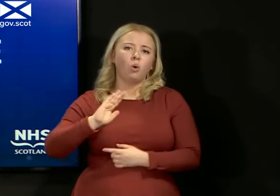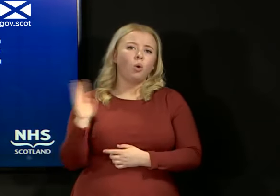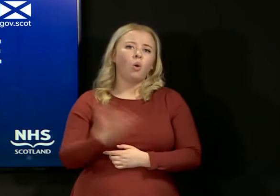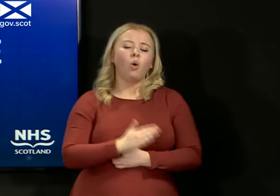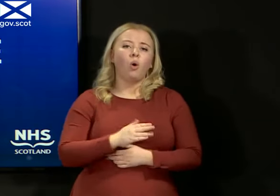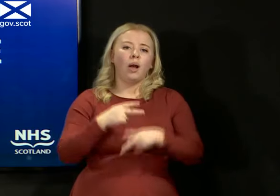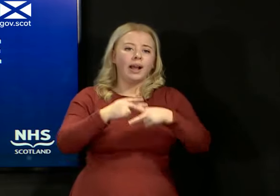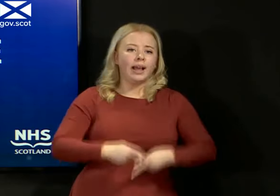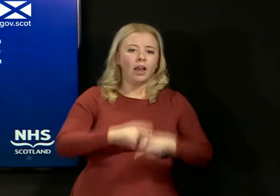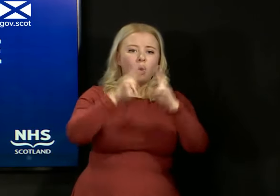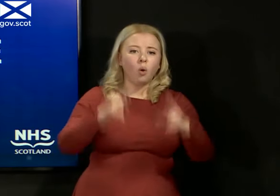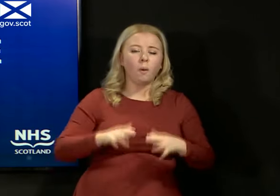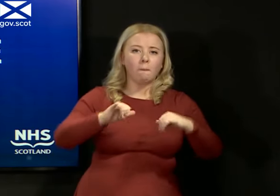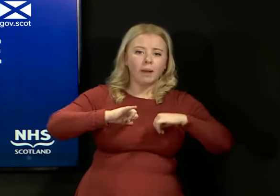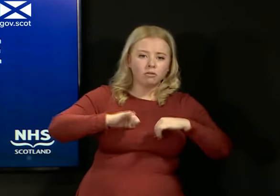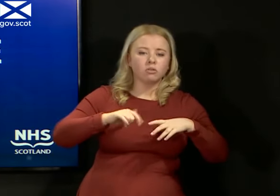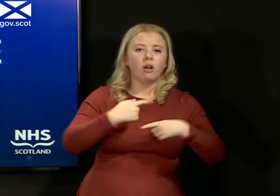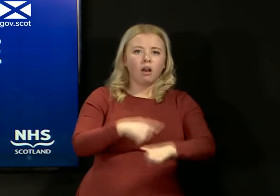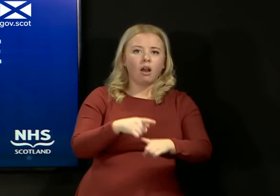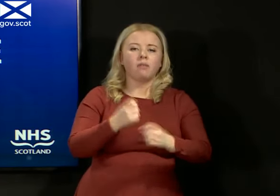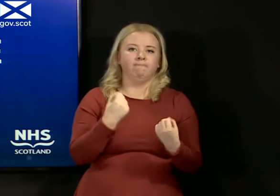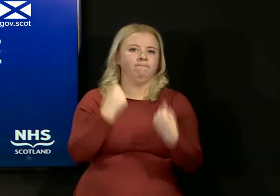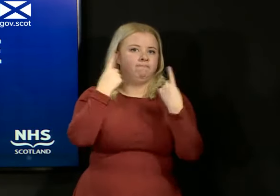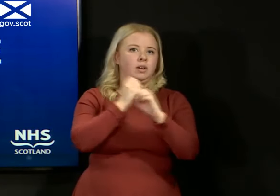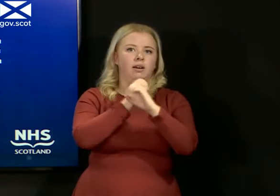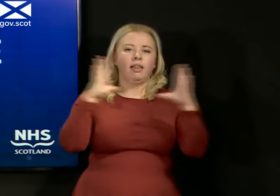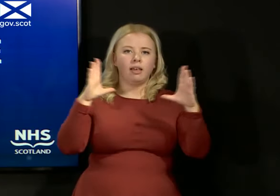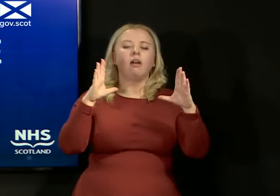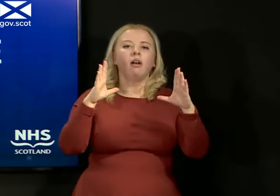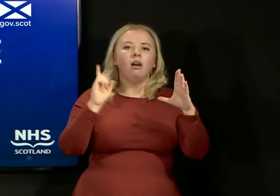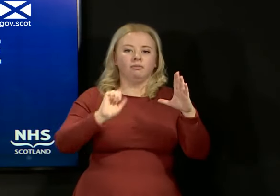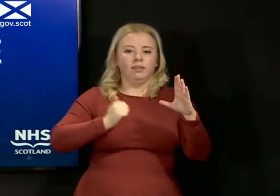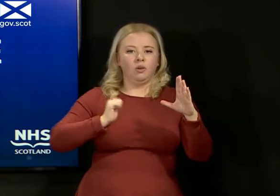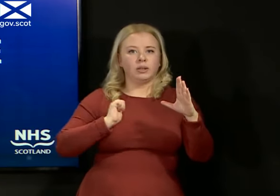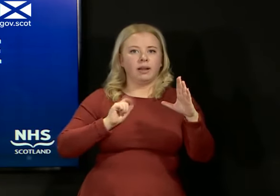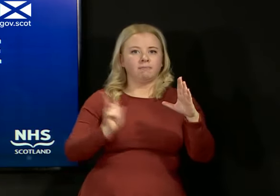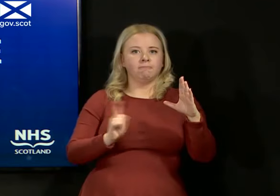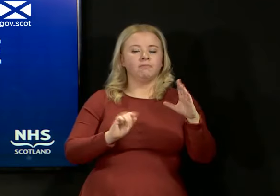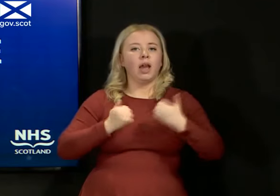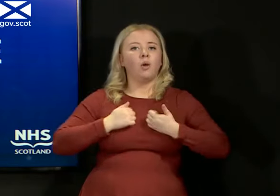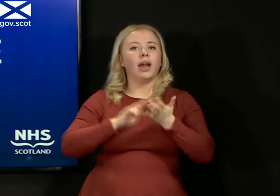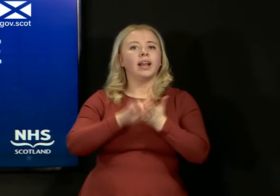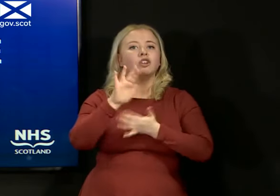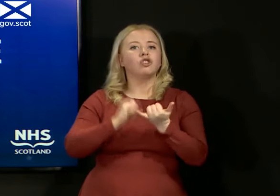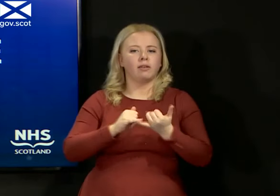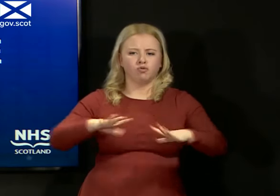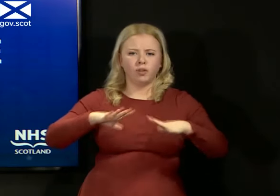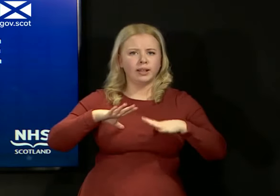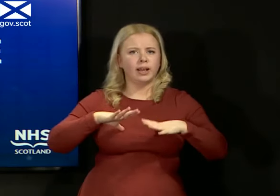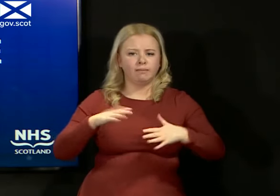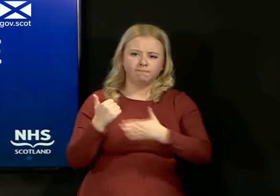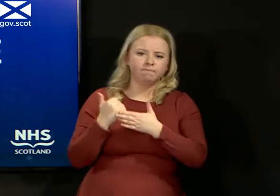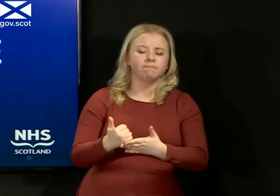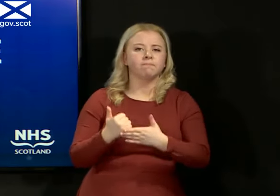home providers understand very clearly what our expectation is, that our NHS stands ready to actively